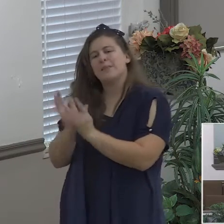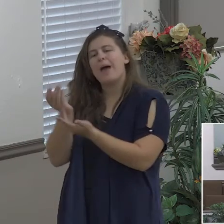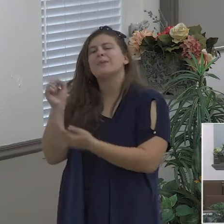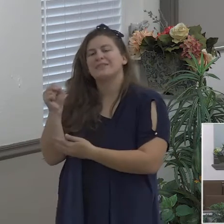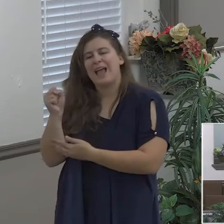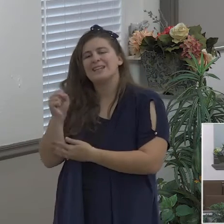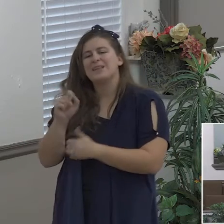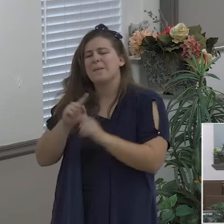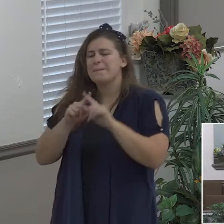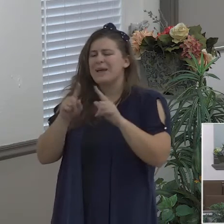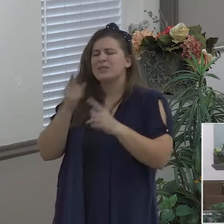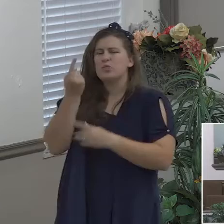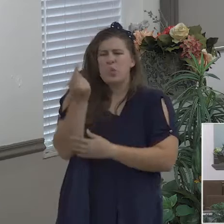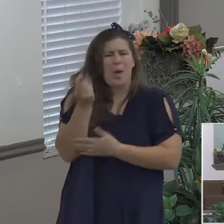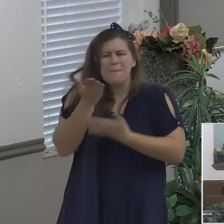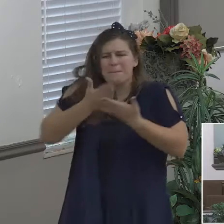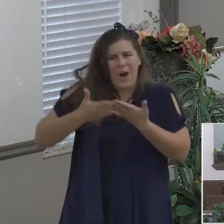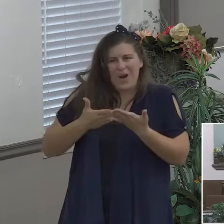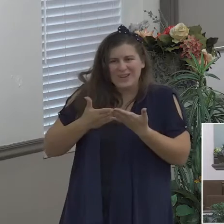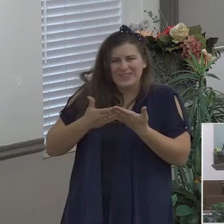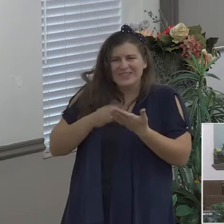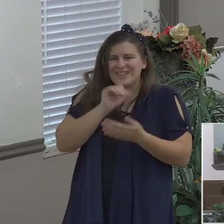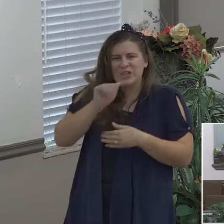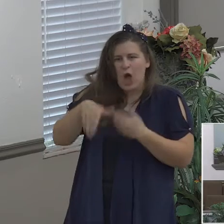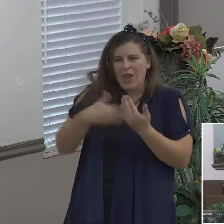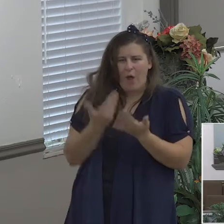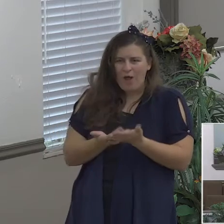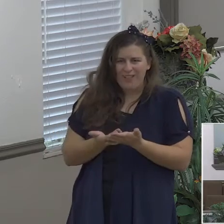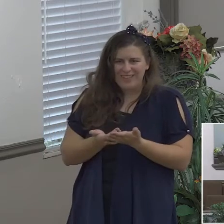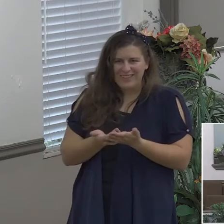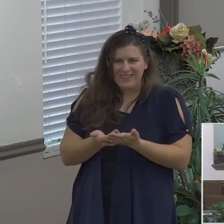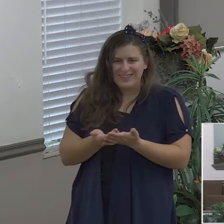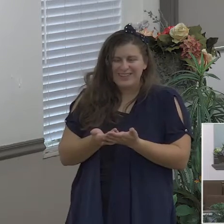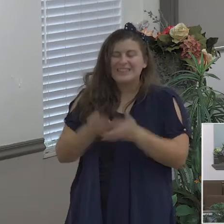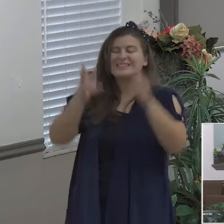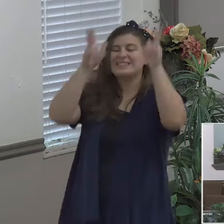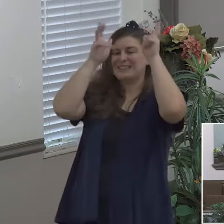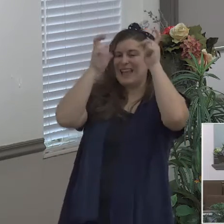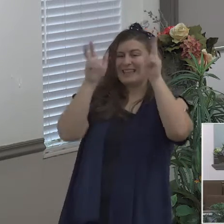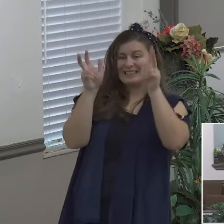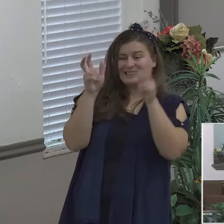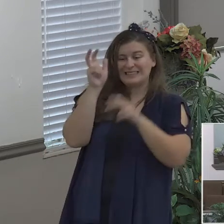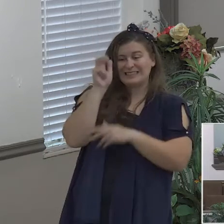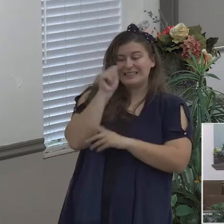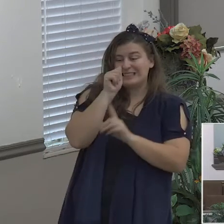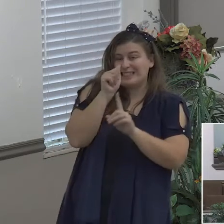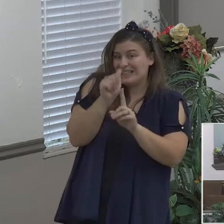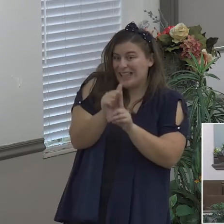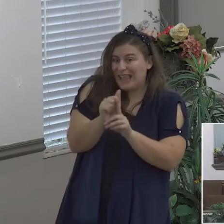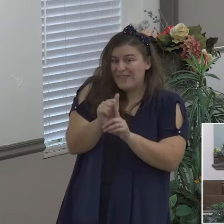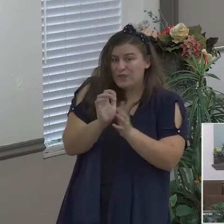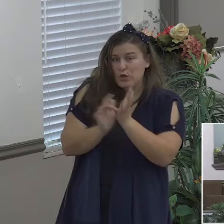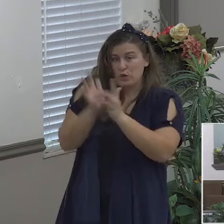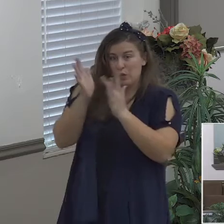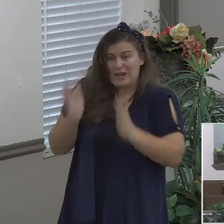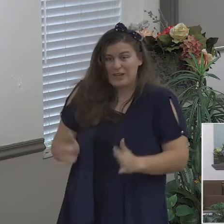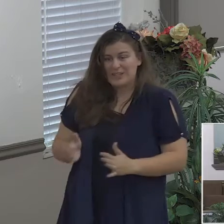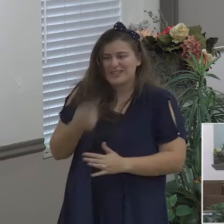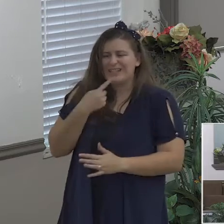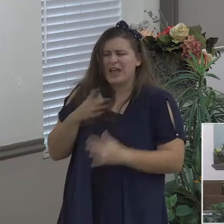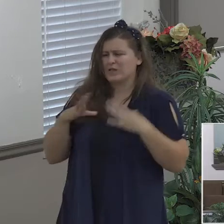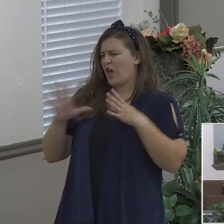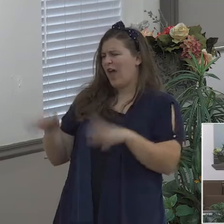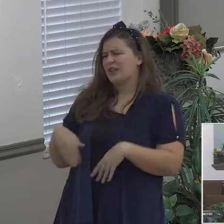Christian we can become self deceived into thinking I'm a-okay when I'm not really